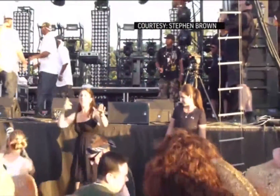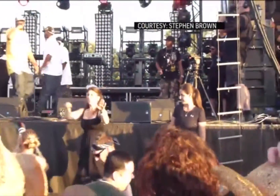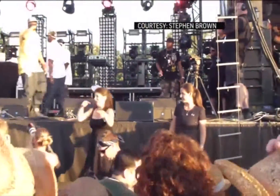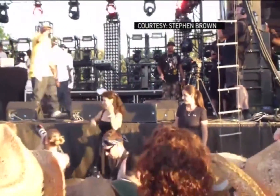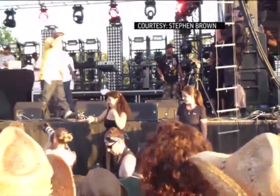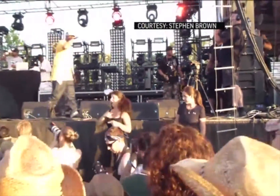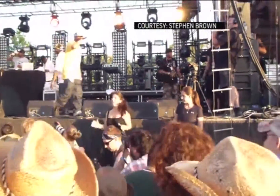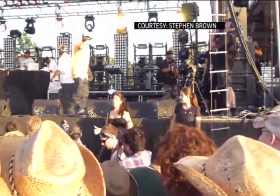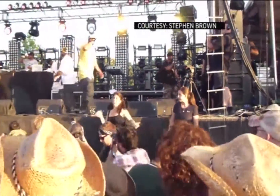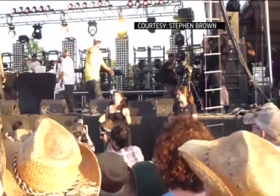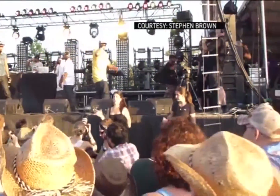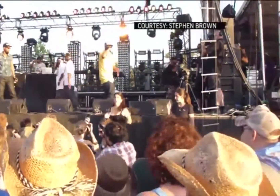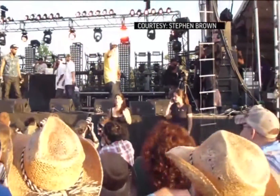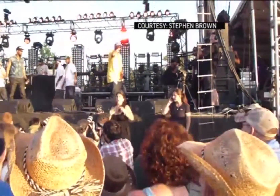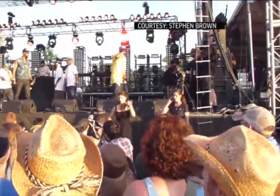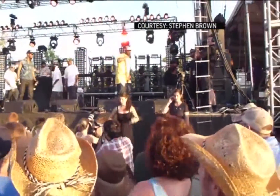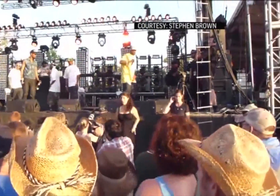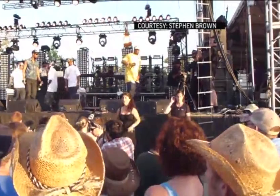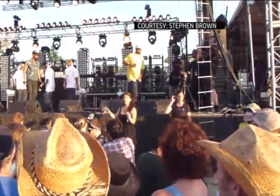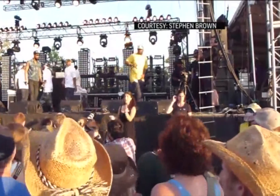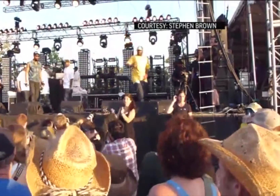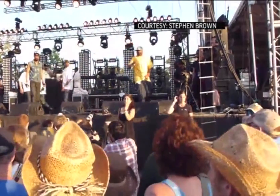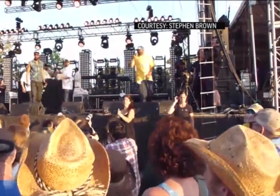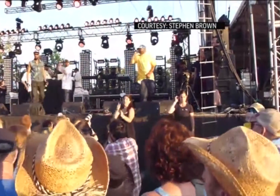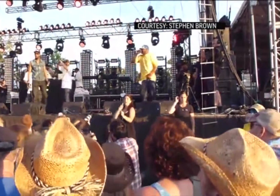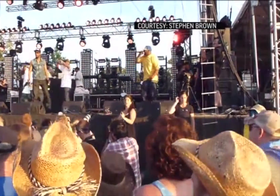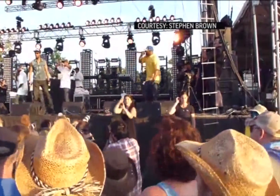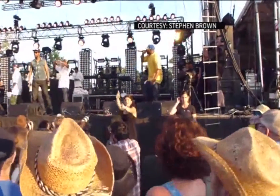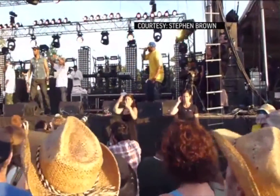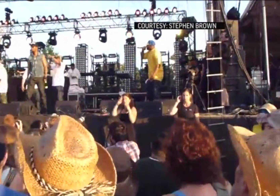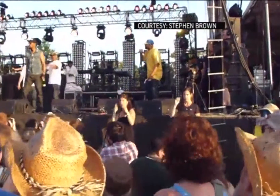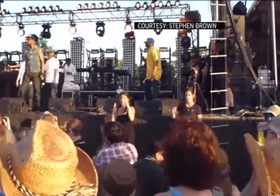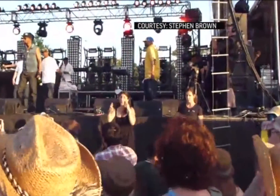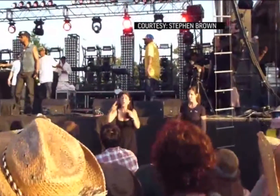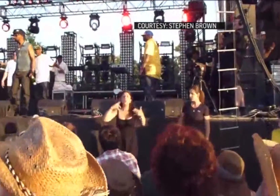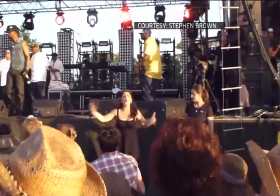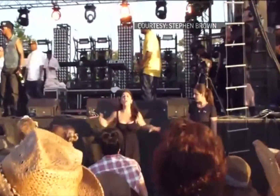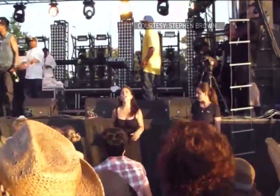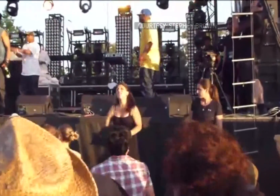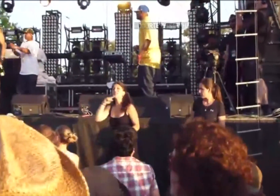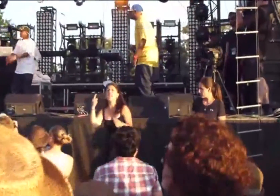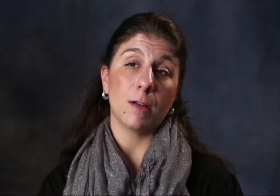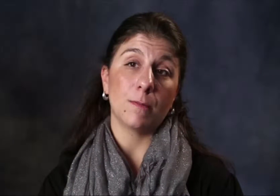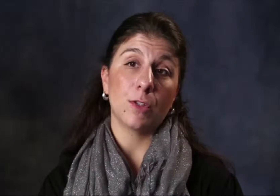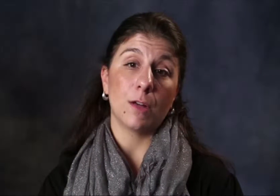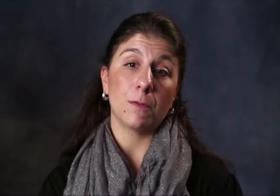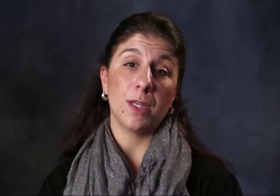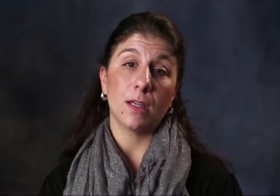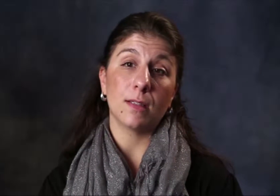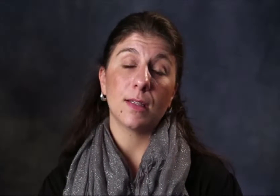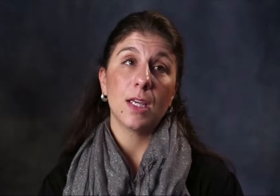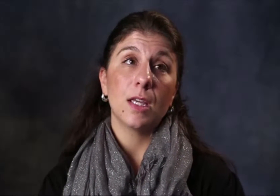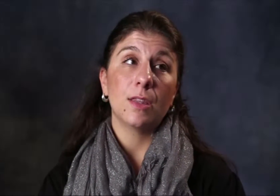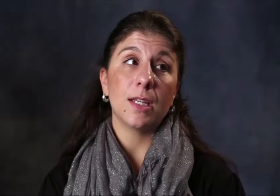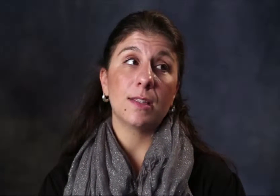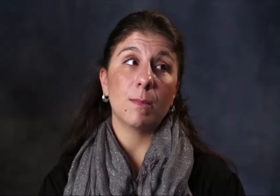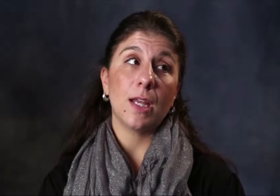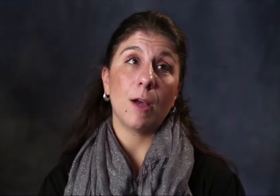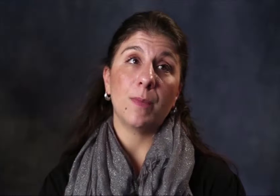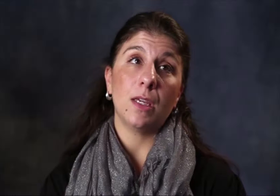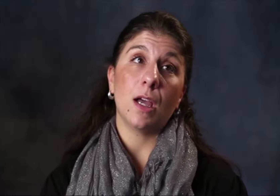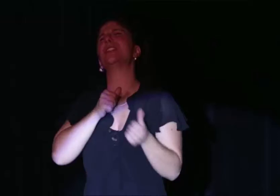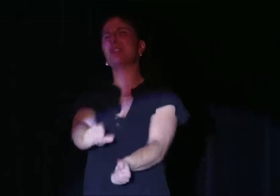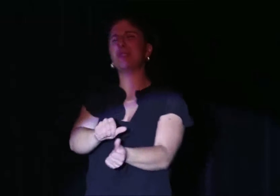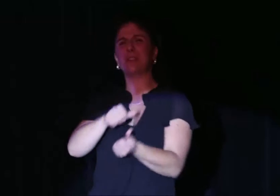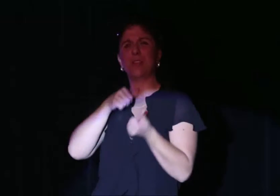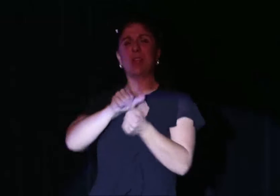Those decisions to, you know, kind of pop or move with the beat are important, especially in a hip-hop genre because things that